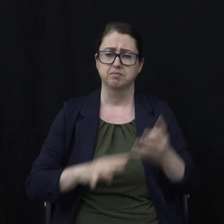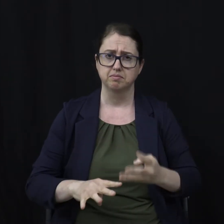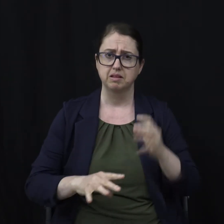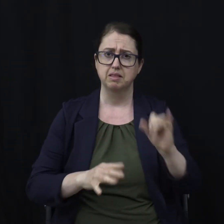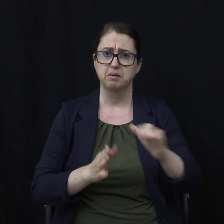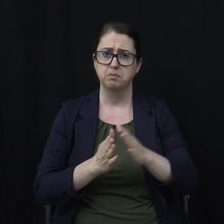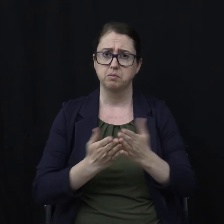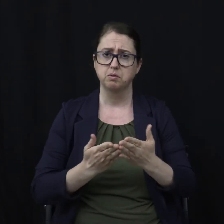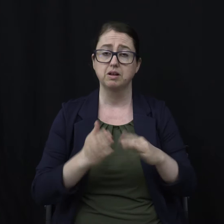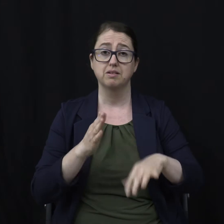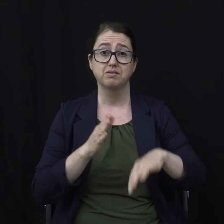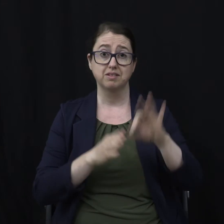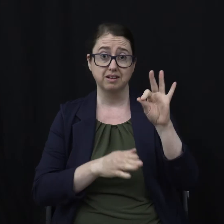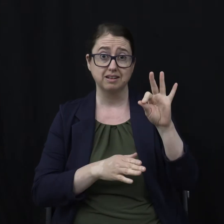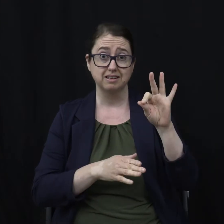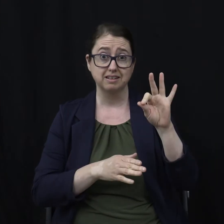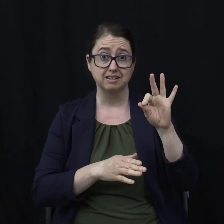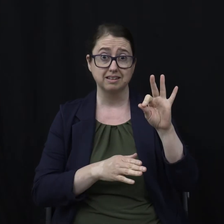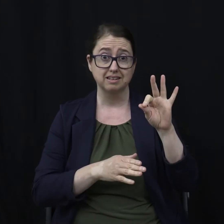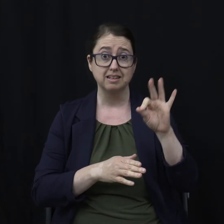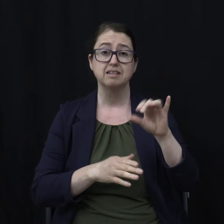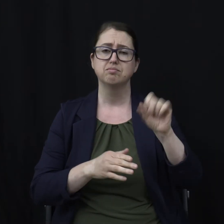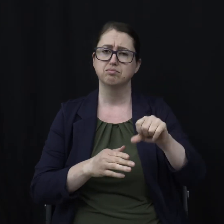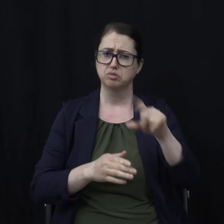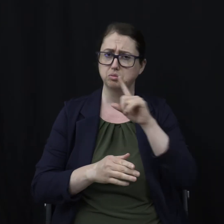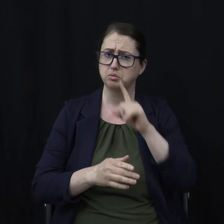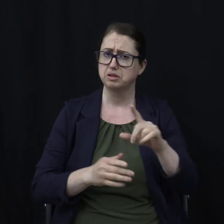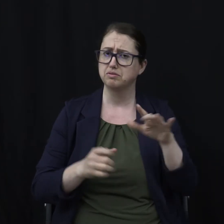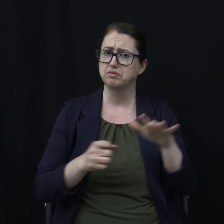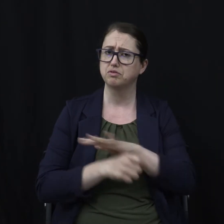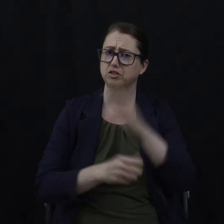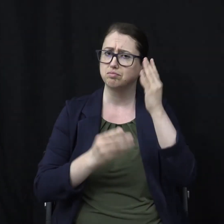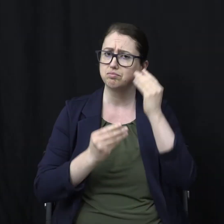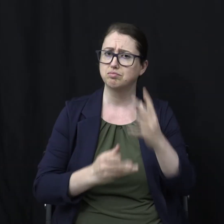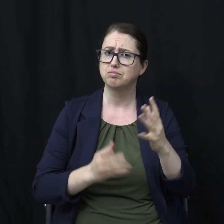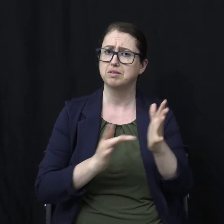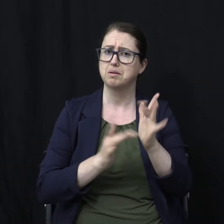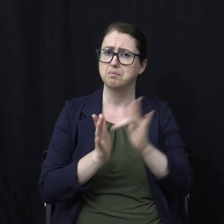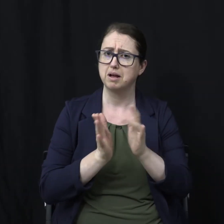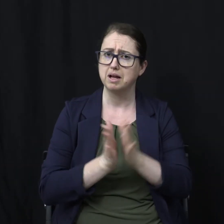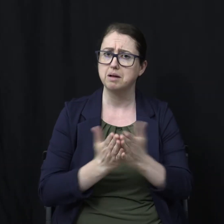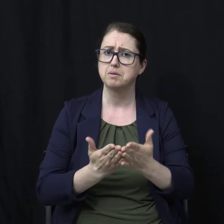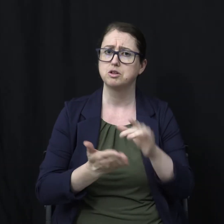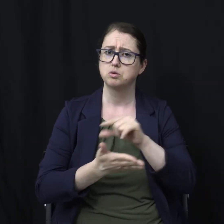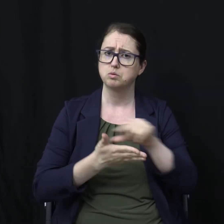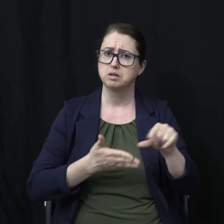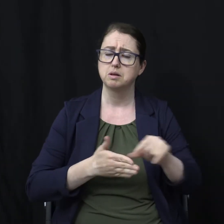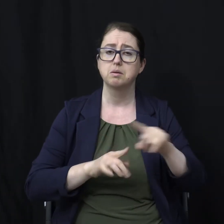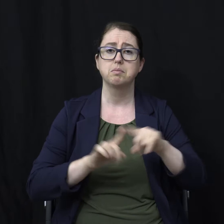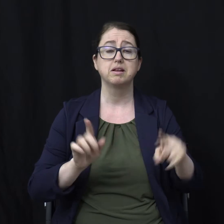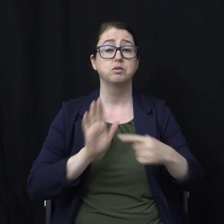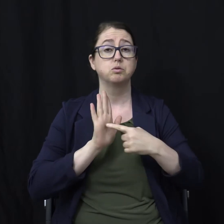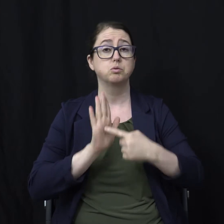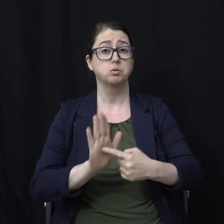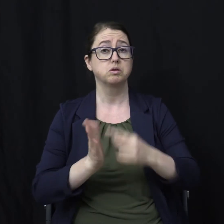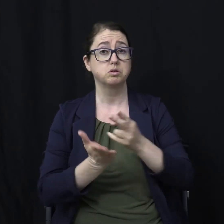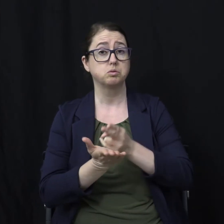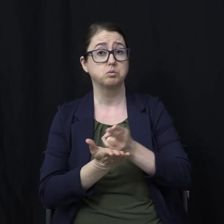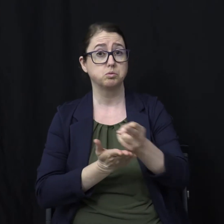the book, and you'll find it not only informative, there's a lot of Bible and Scripture in it, but also it portrays the truth that the